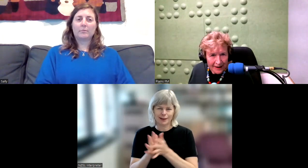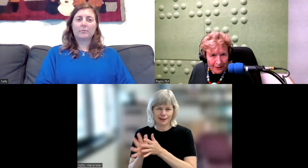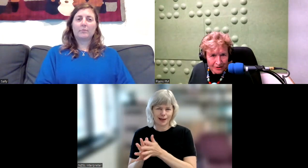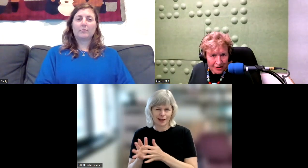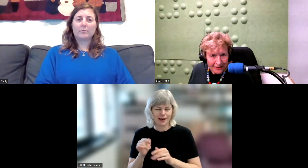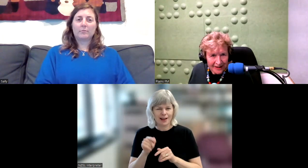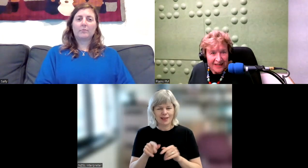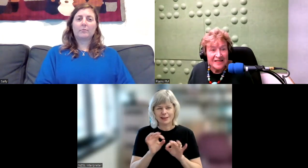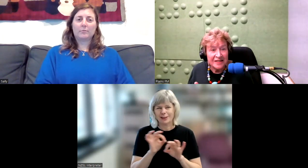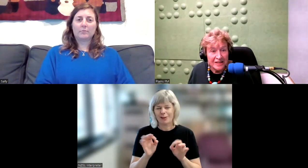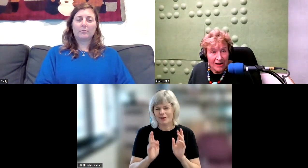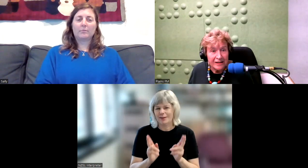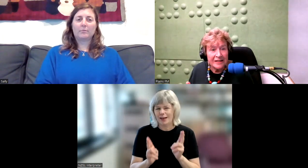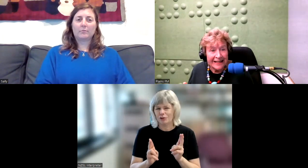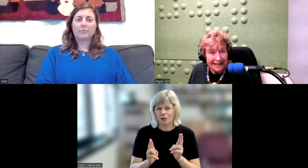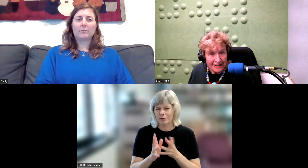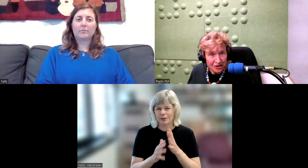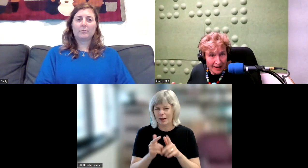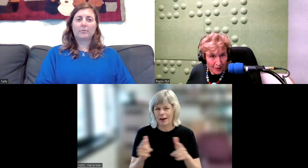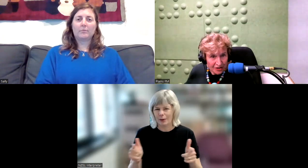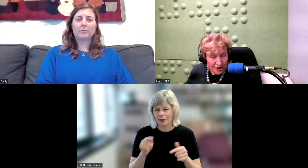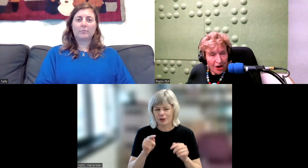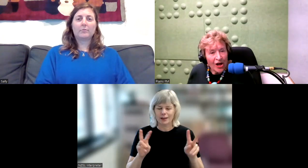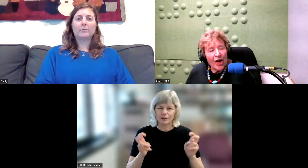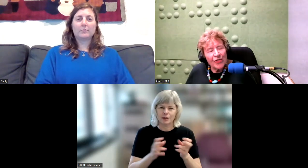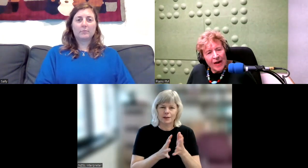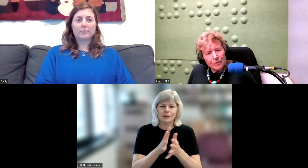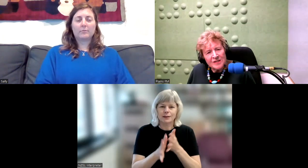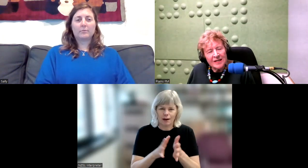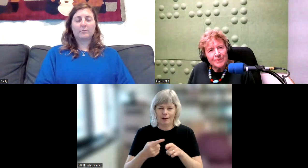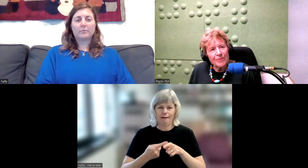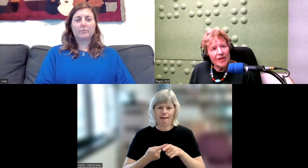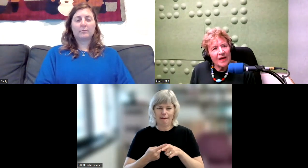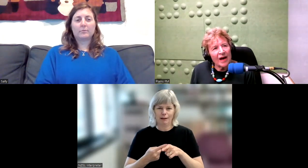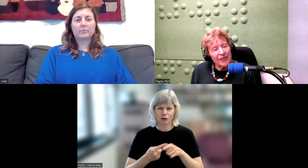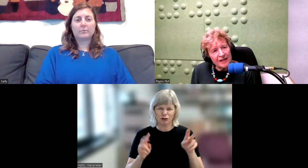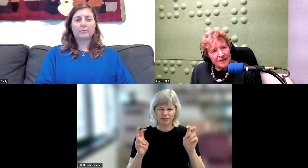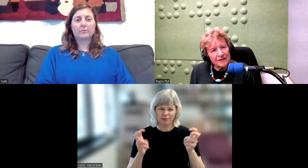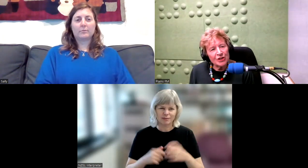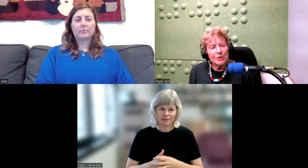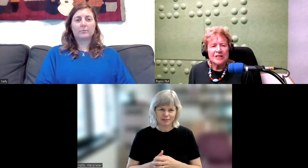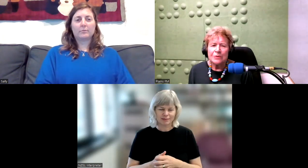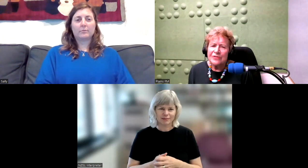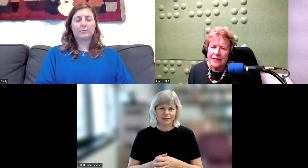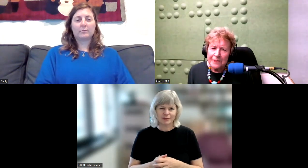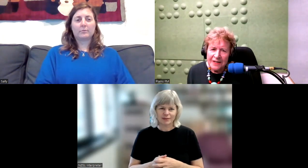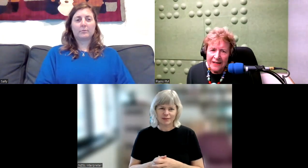language. That is a signed English language. That was the, I think the deaf community was very upset